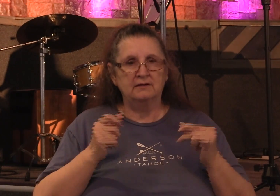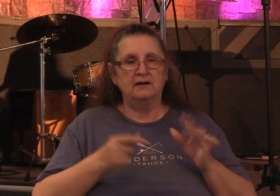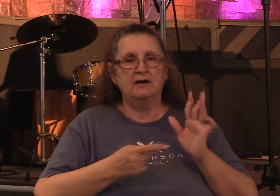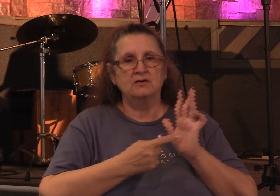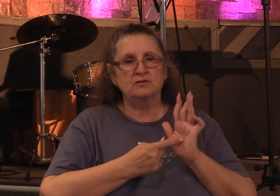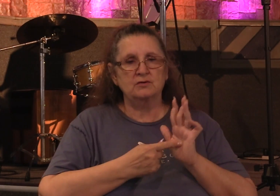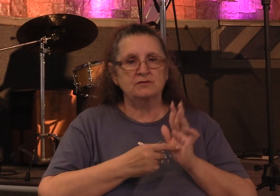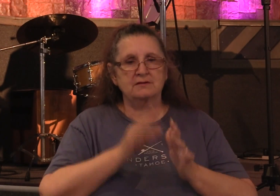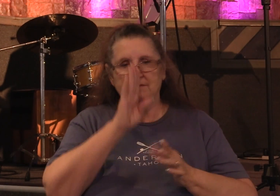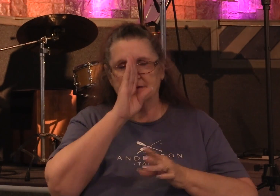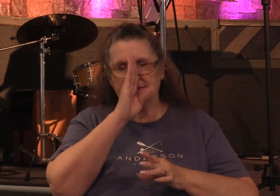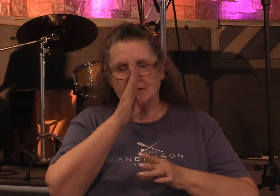seriousness of sin